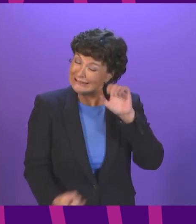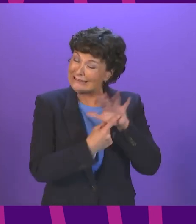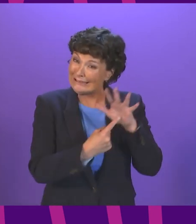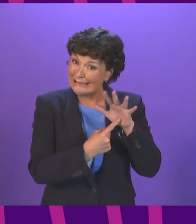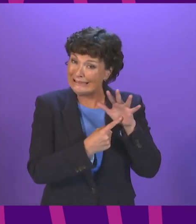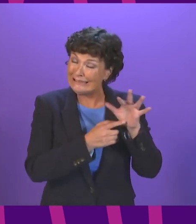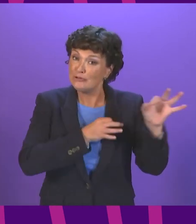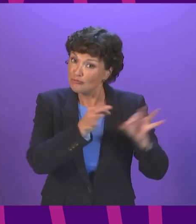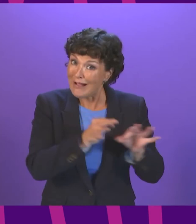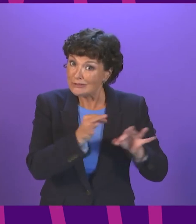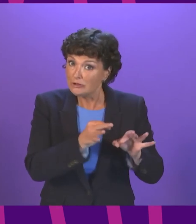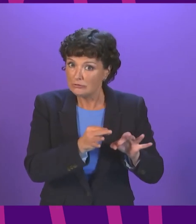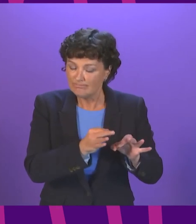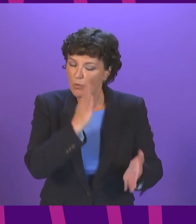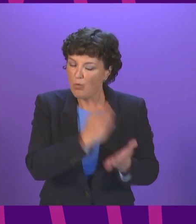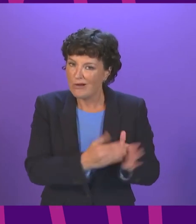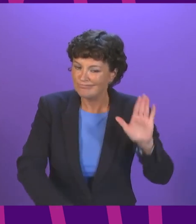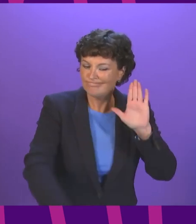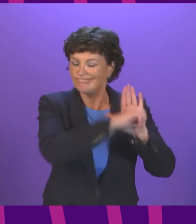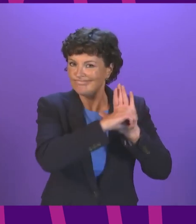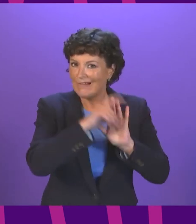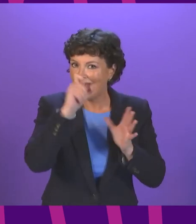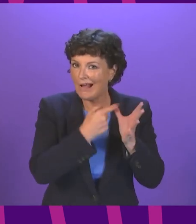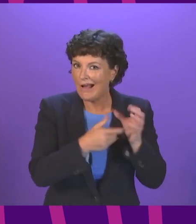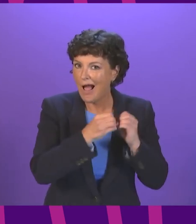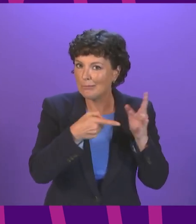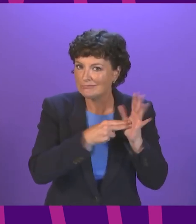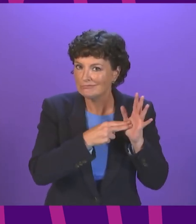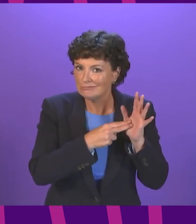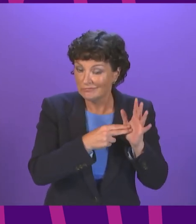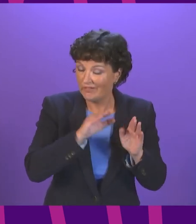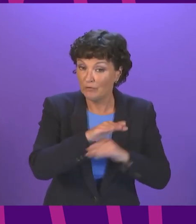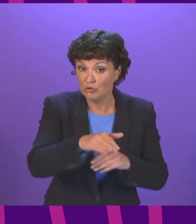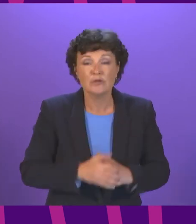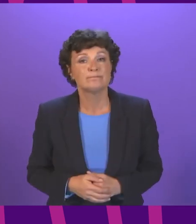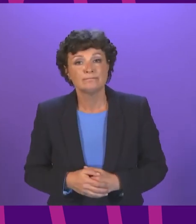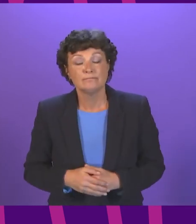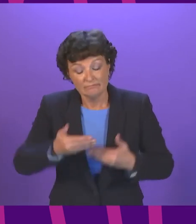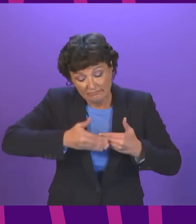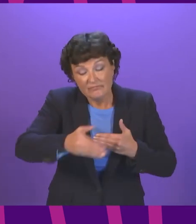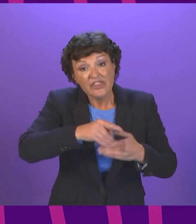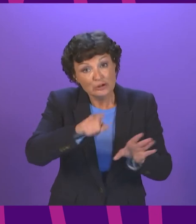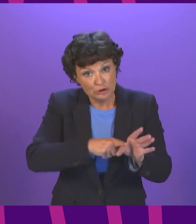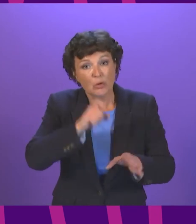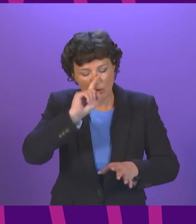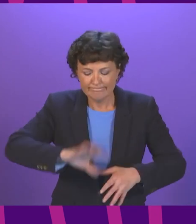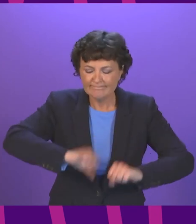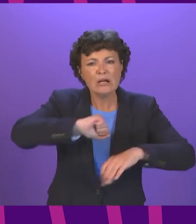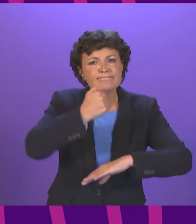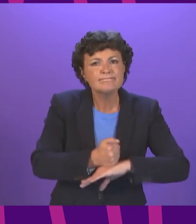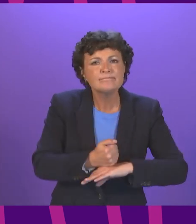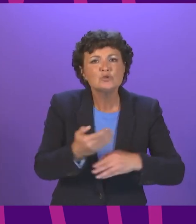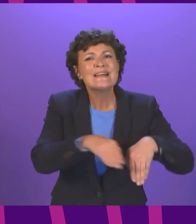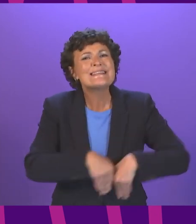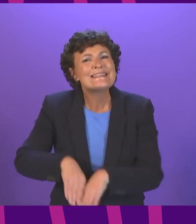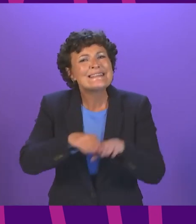this Parliament we will deliver capital investment of more than £33 billion and in the coming year we will start work to establish a national